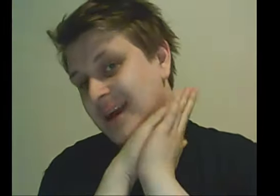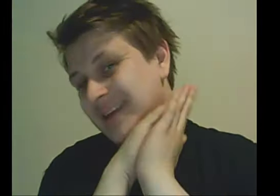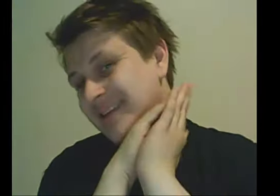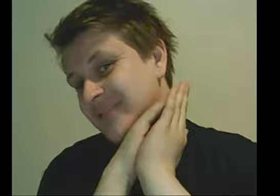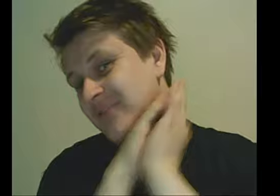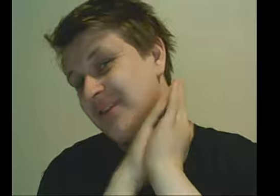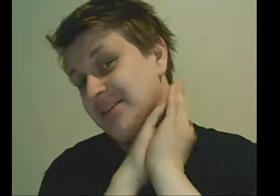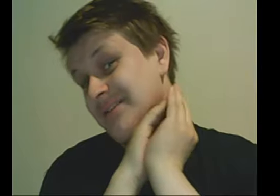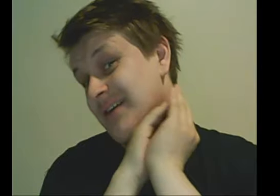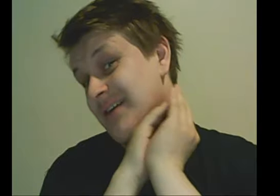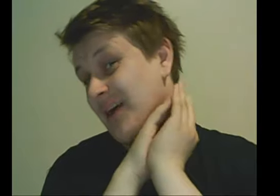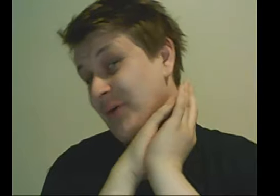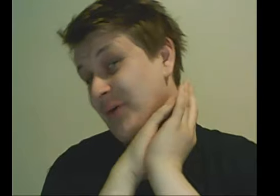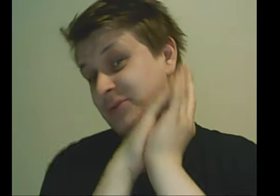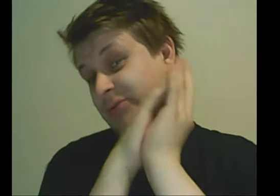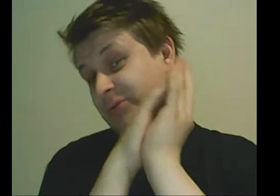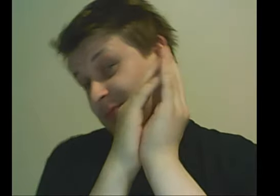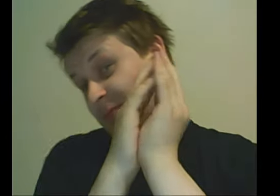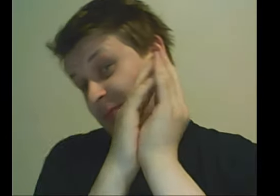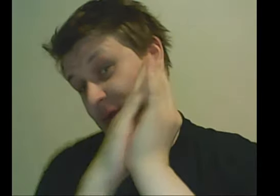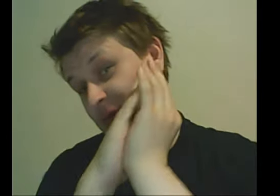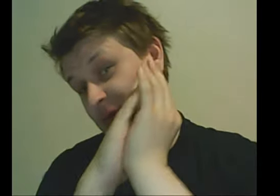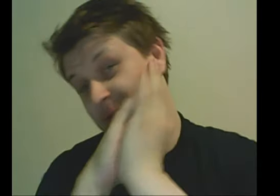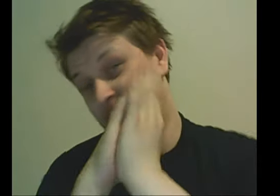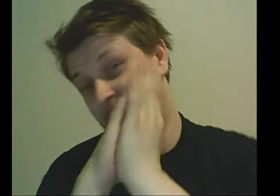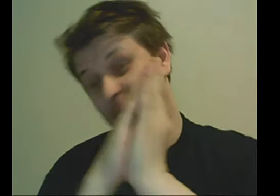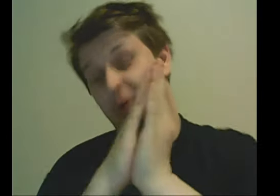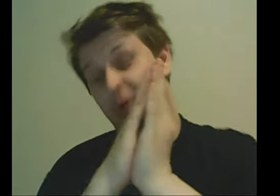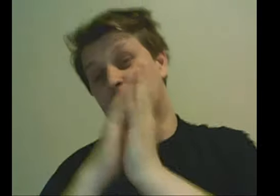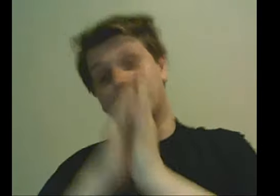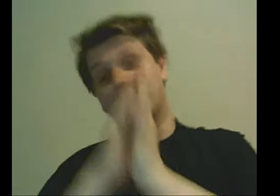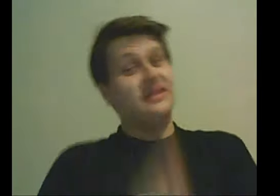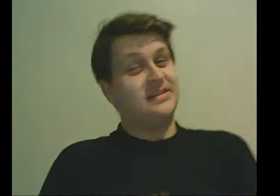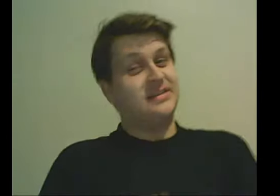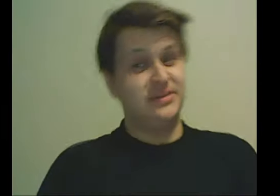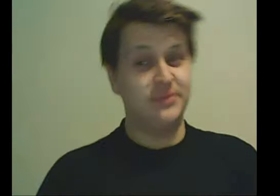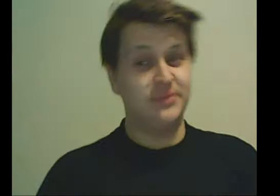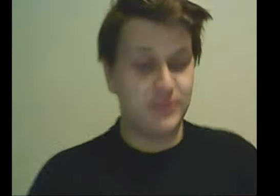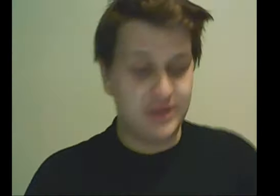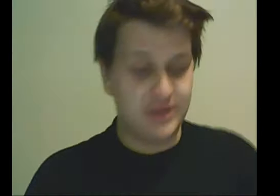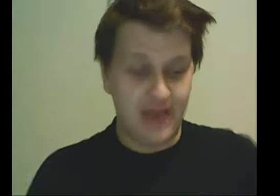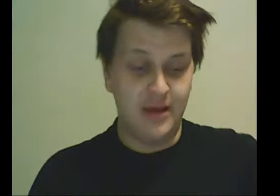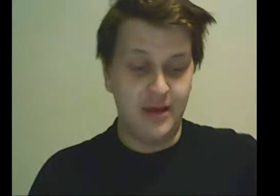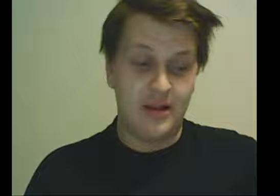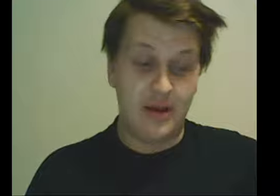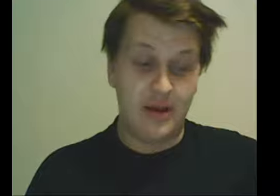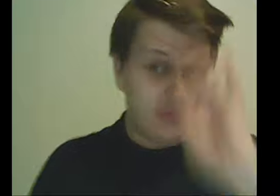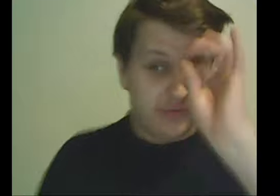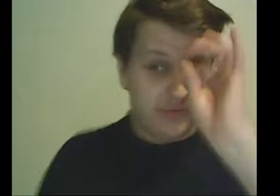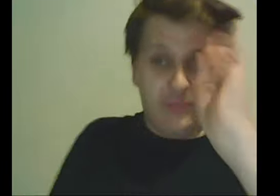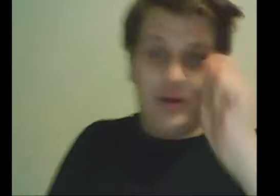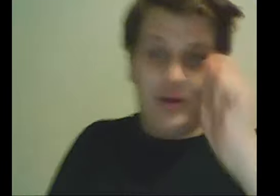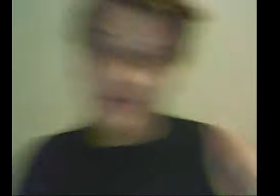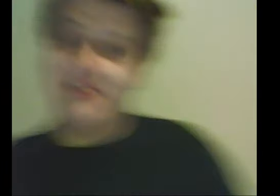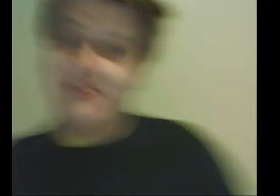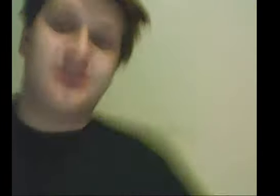of allow you to vote on more things than you can, more than one thing. So